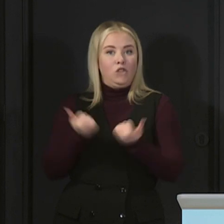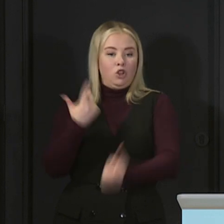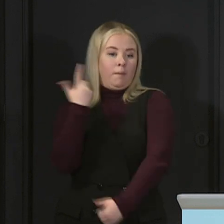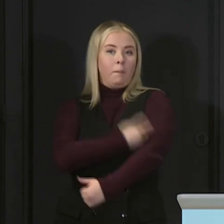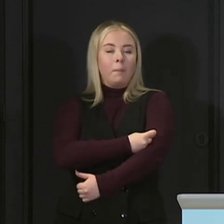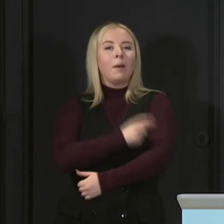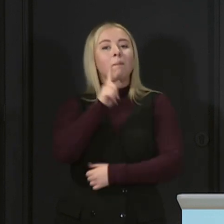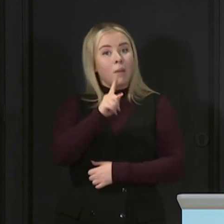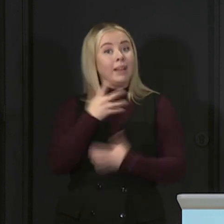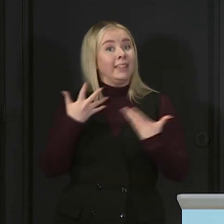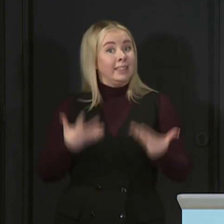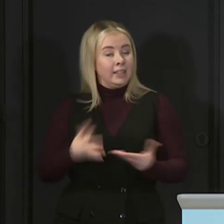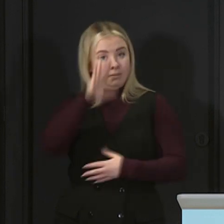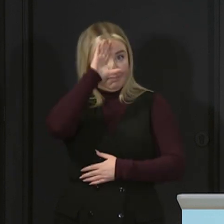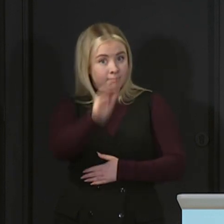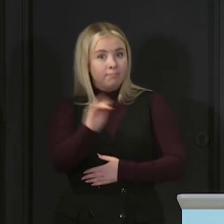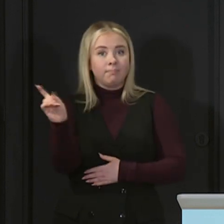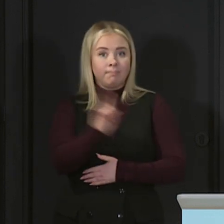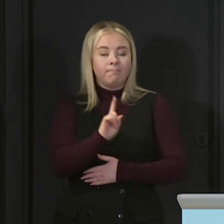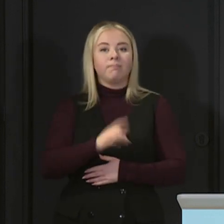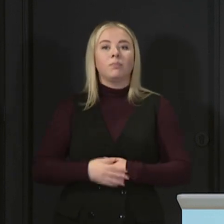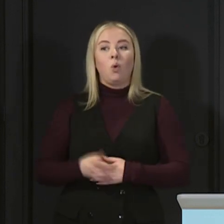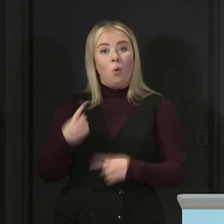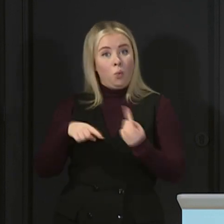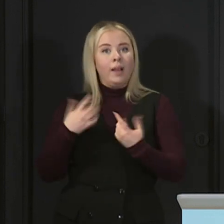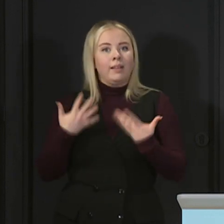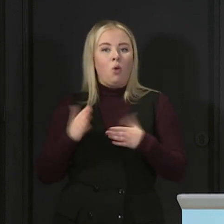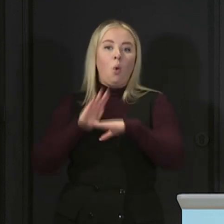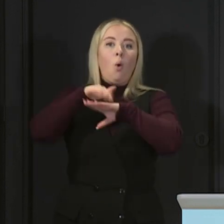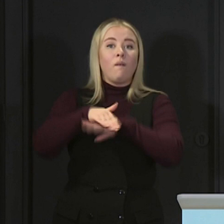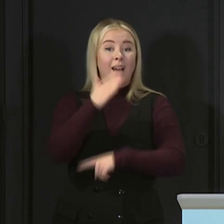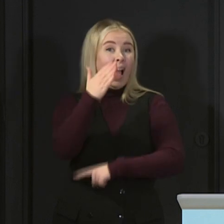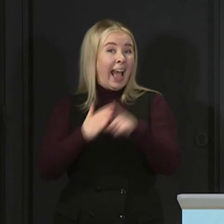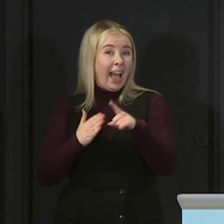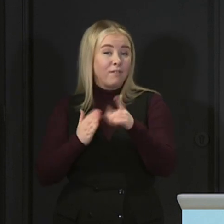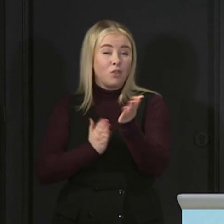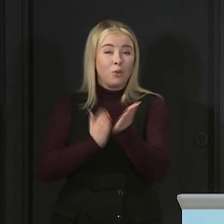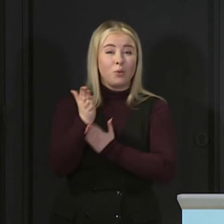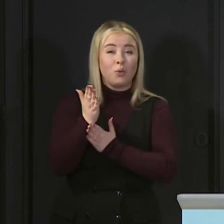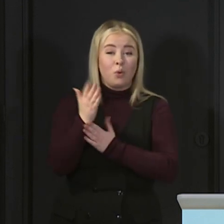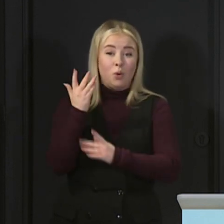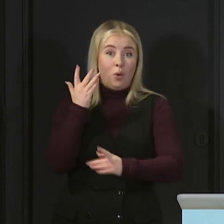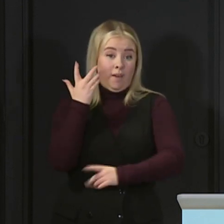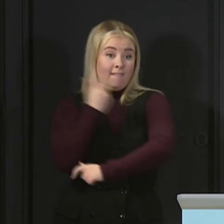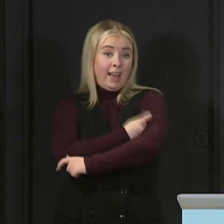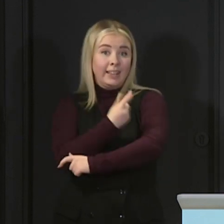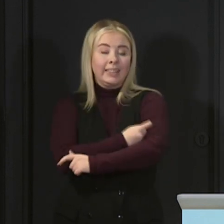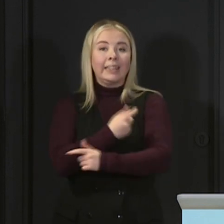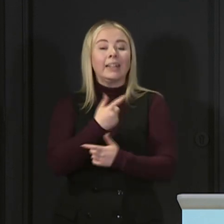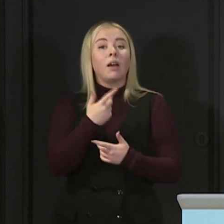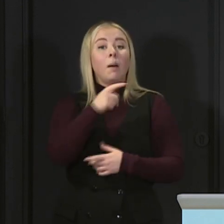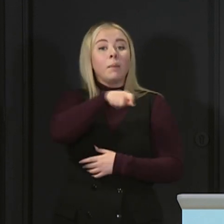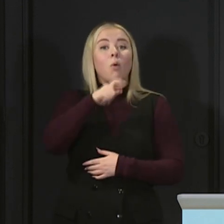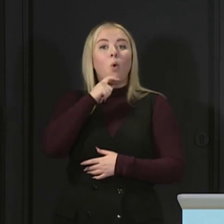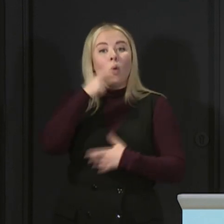But I am able to confirm today that we are now well over halfway through vaccinating care home residents